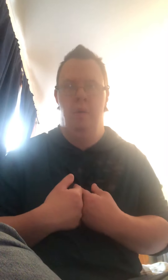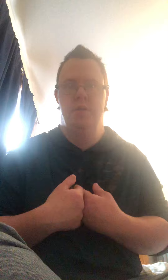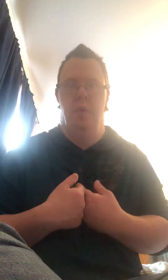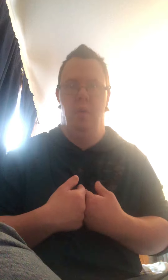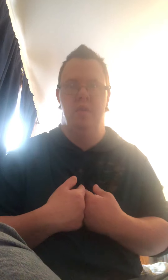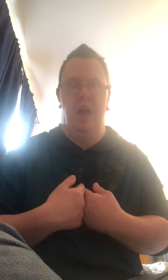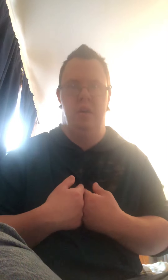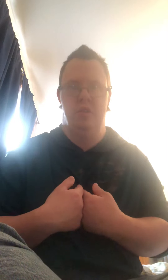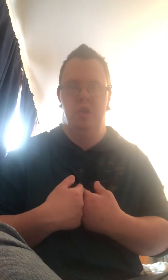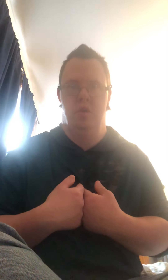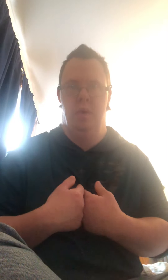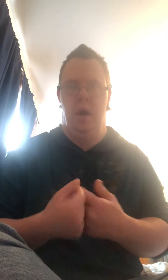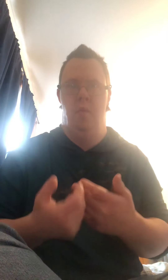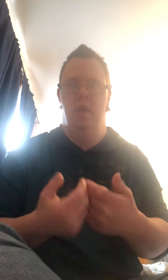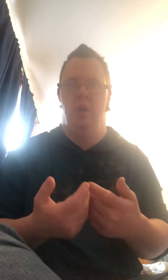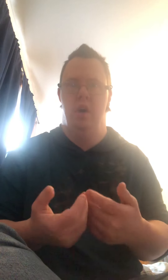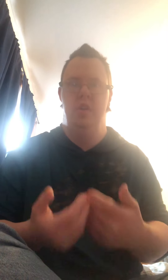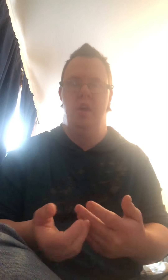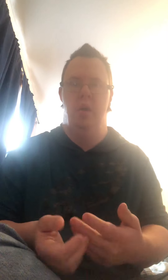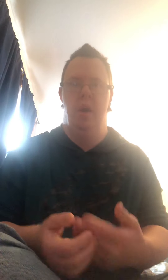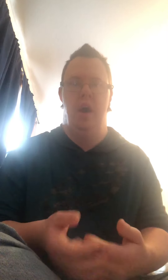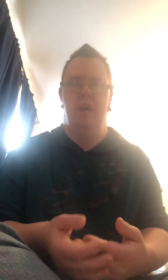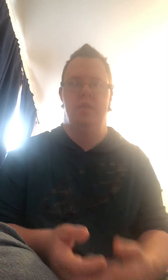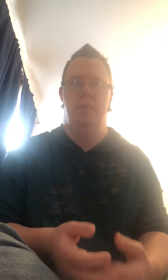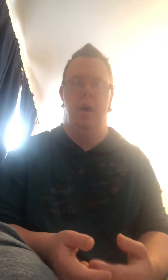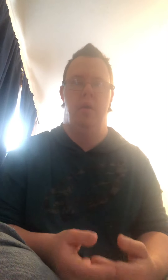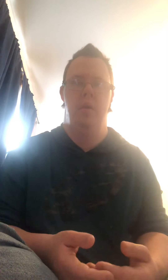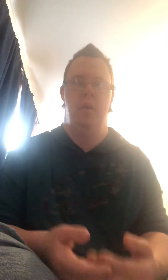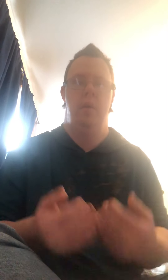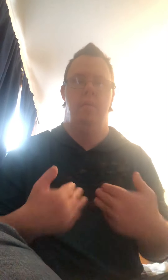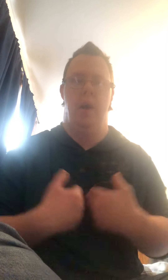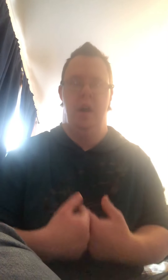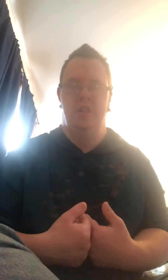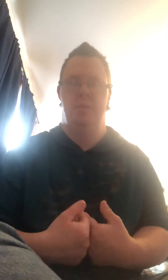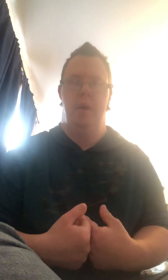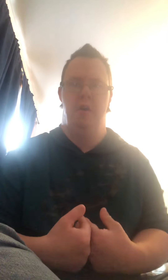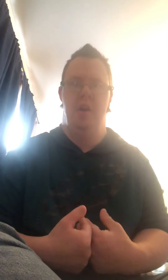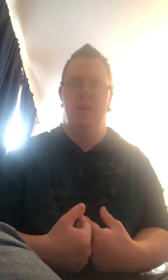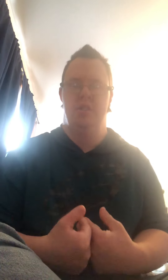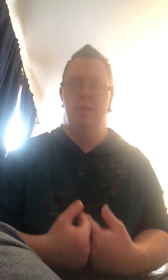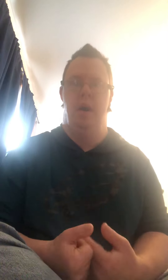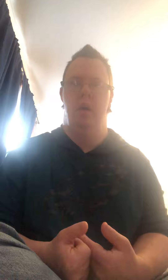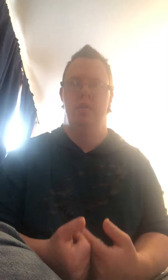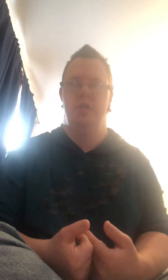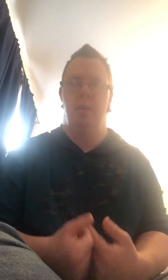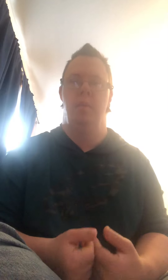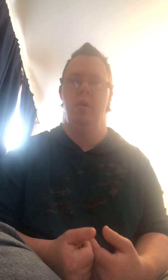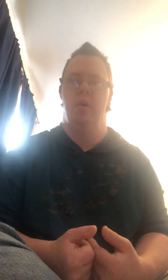was born with Dallas syndrome I want to talk to you guys about my experience about summer bullying